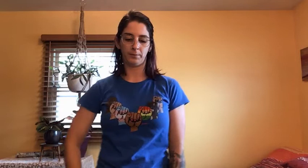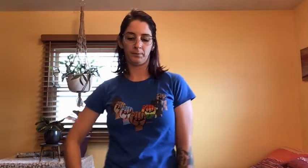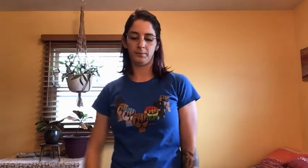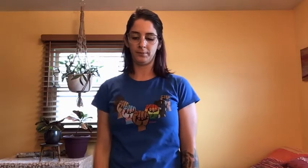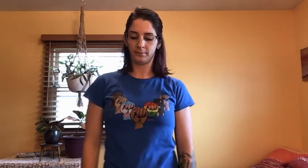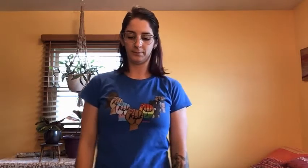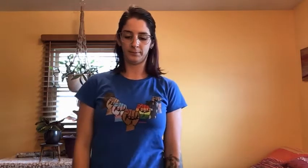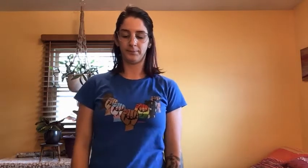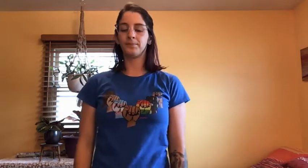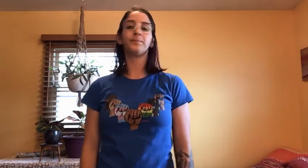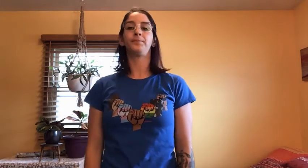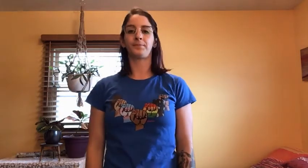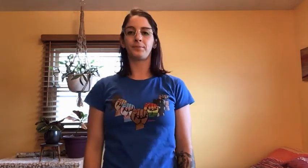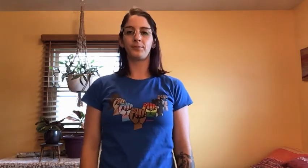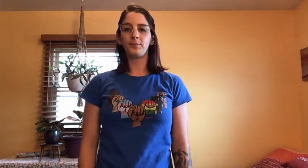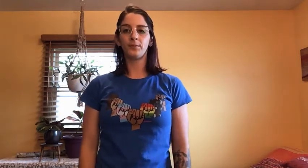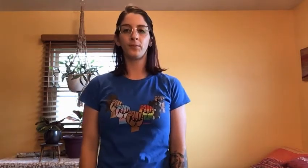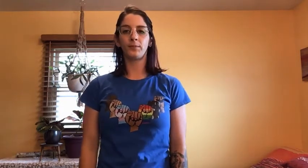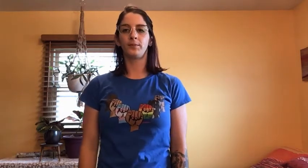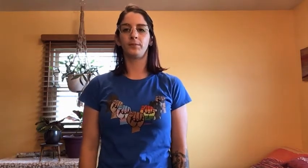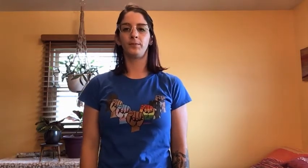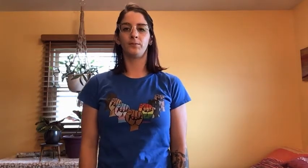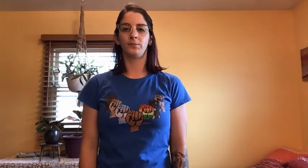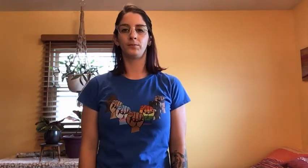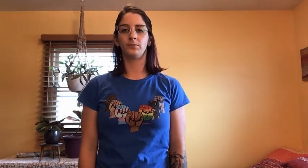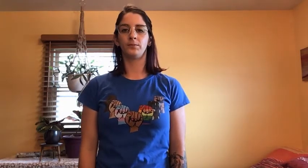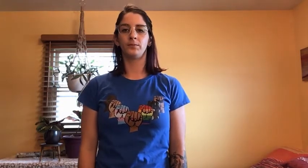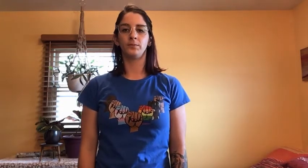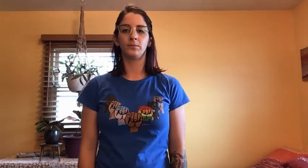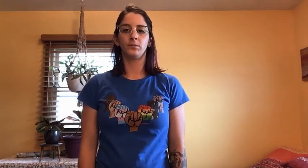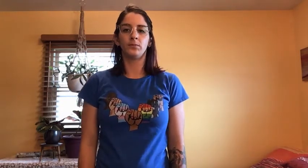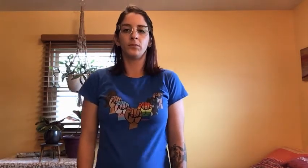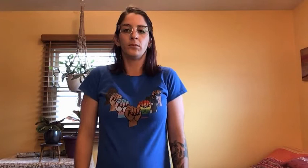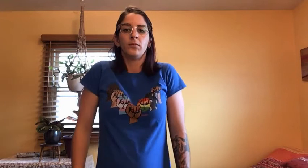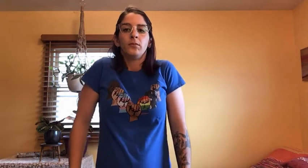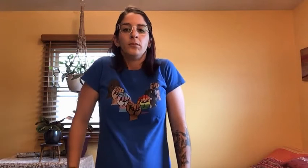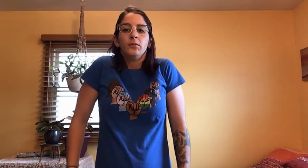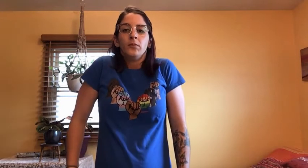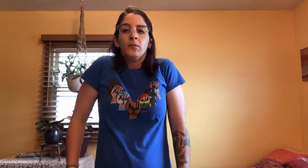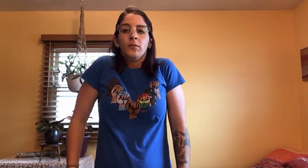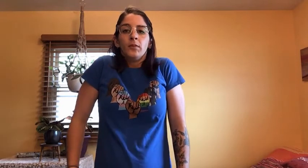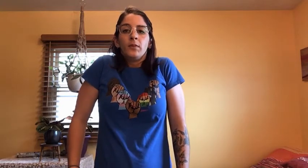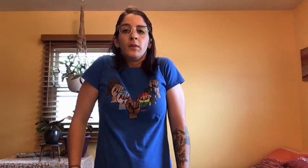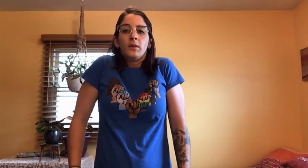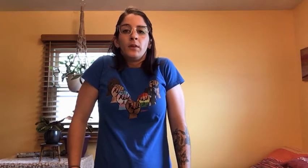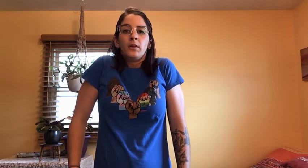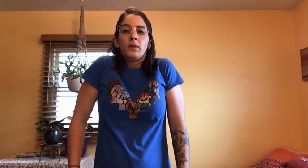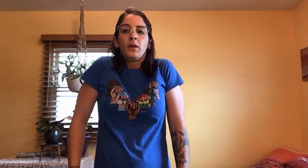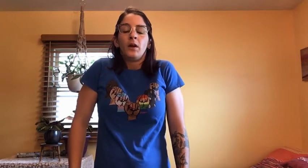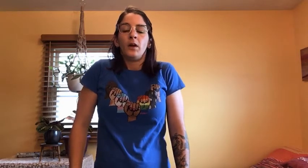For a shoulder shrug breath, as you breathe in, lift your shoulders up towards your ears. As you breathe out, let your